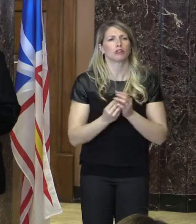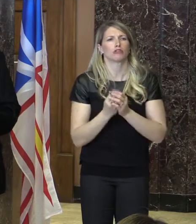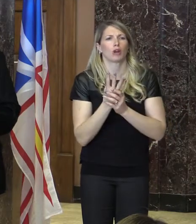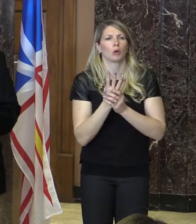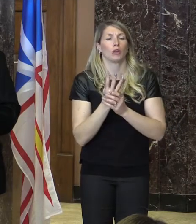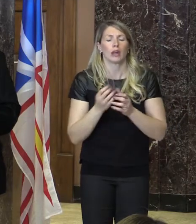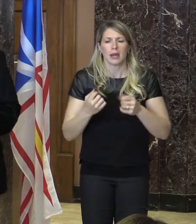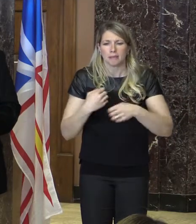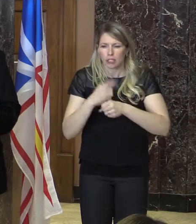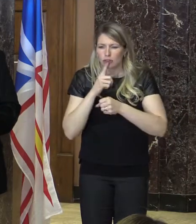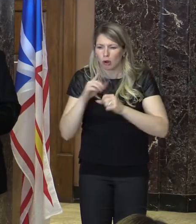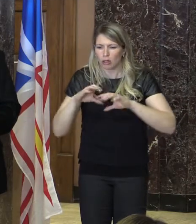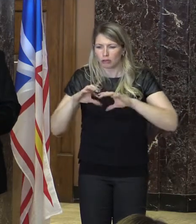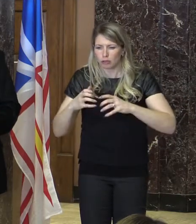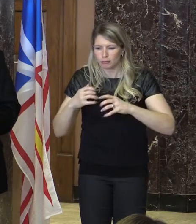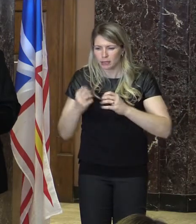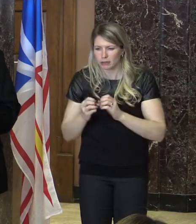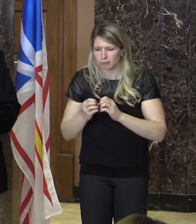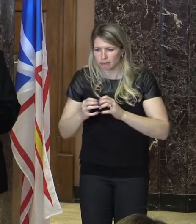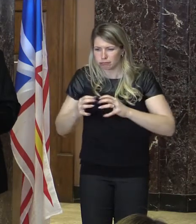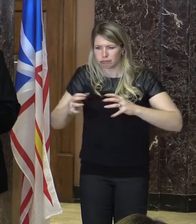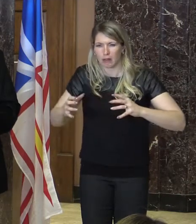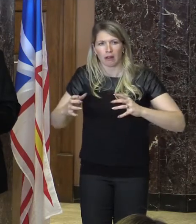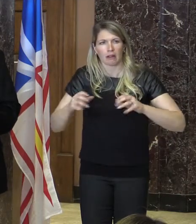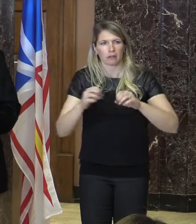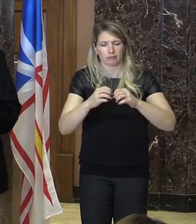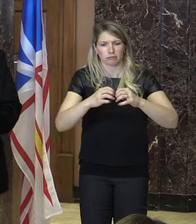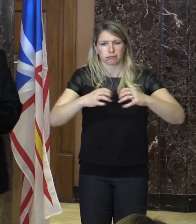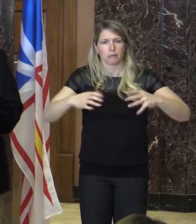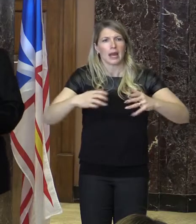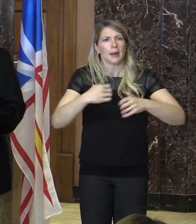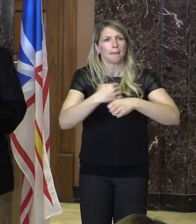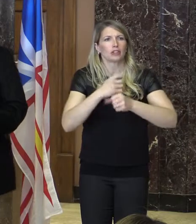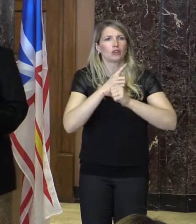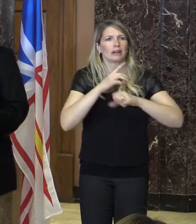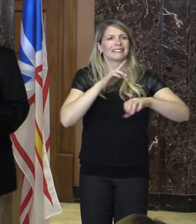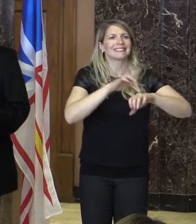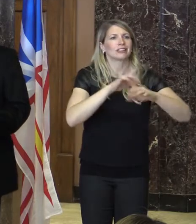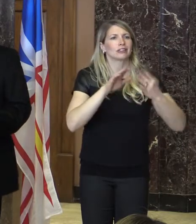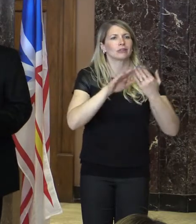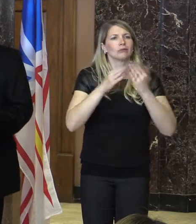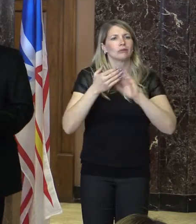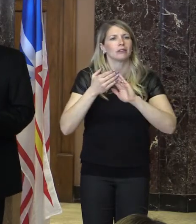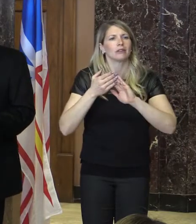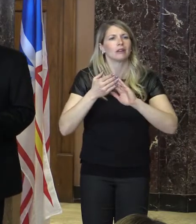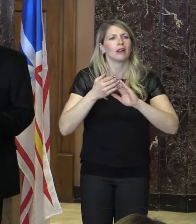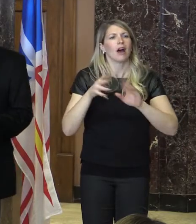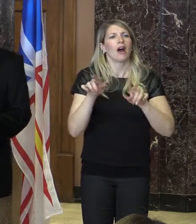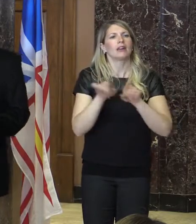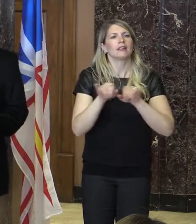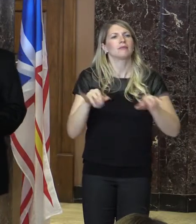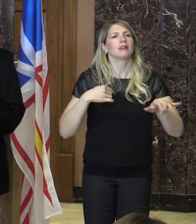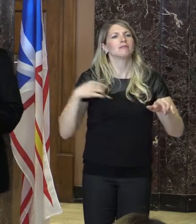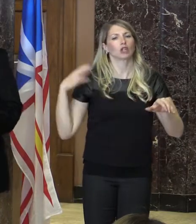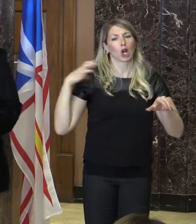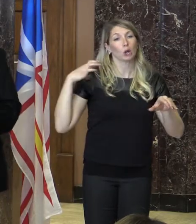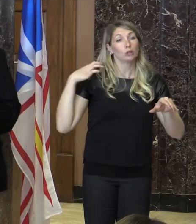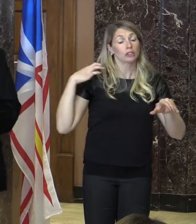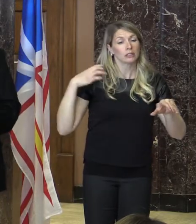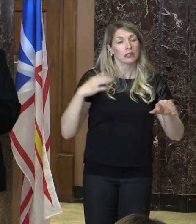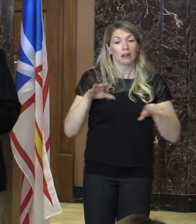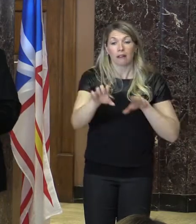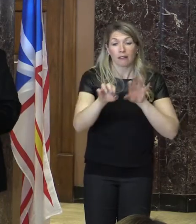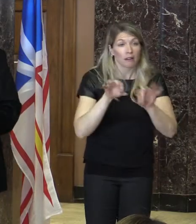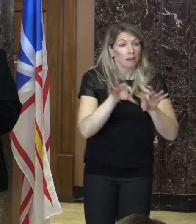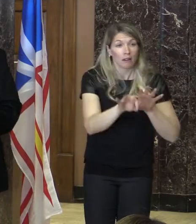our clubs, growing the number of communities we reach, growing our coaches and volunteers, but most importantly, growing the